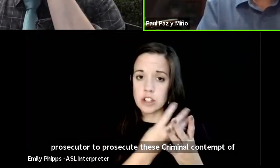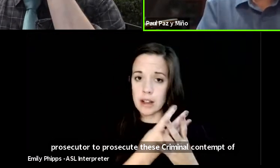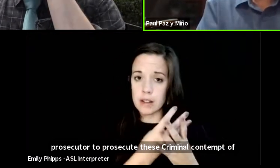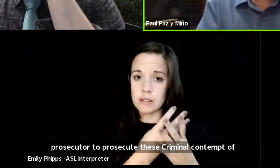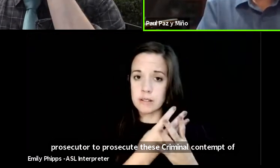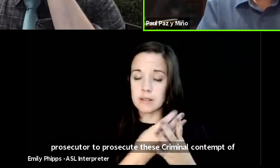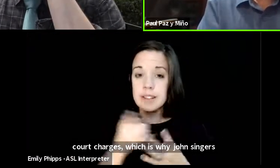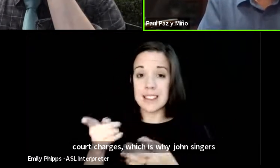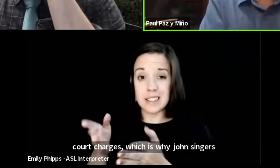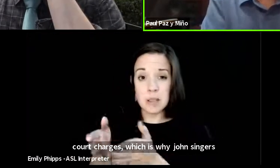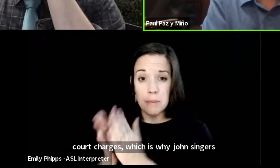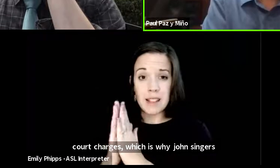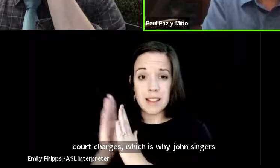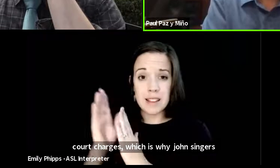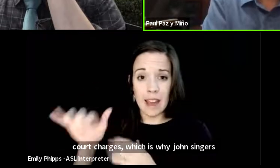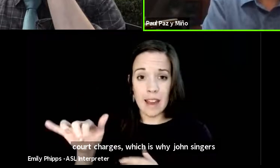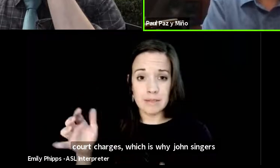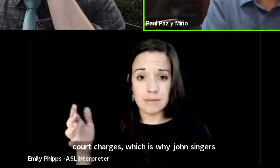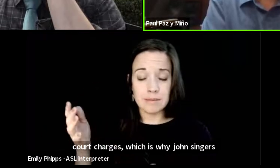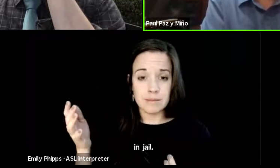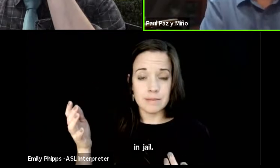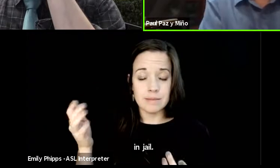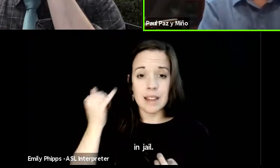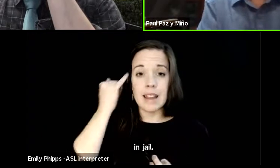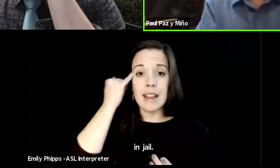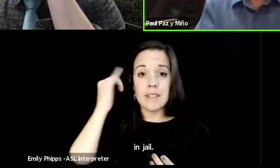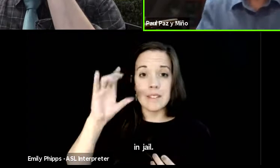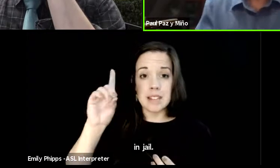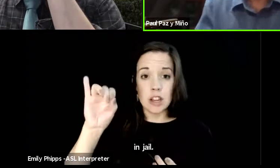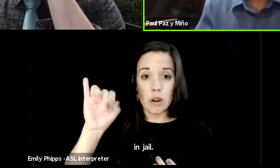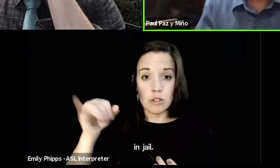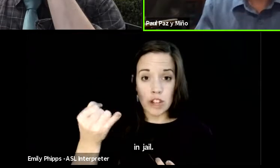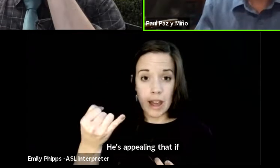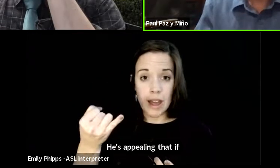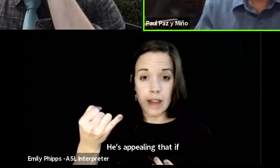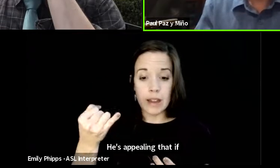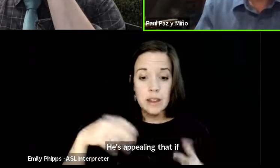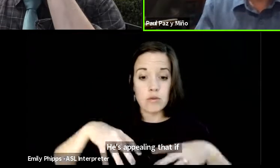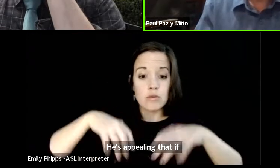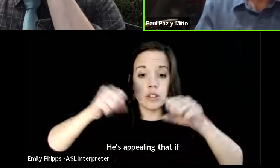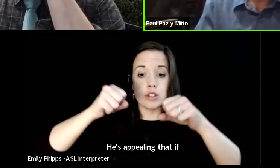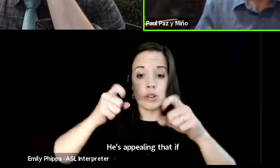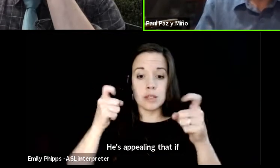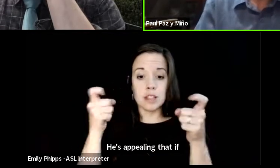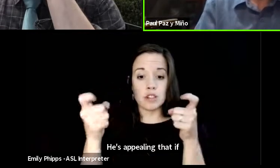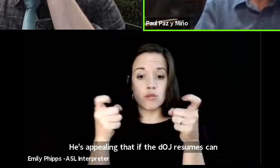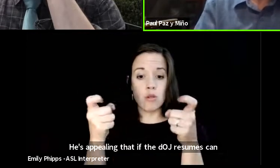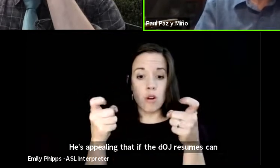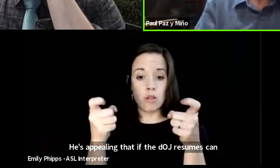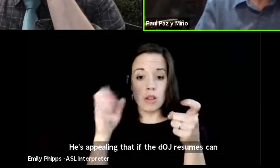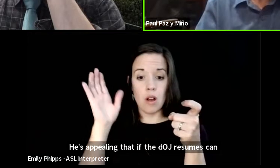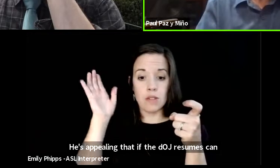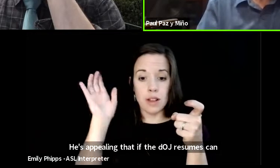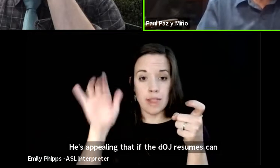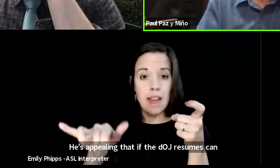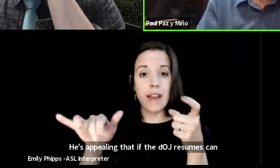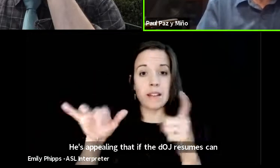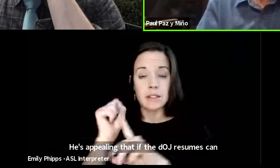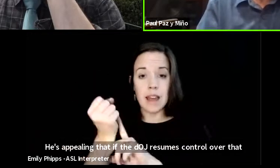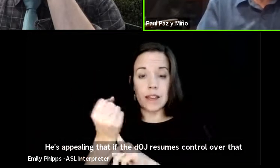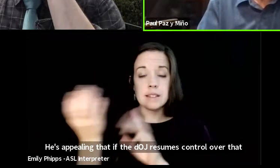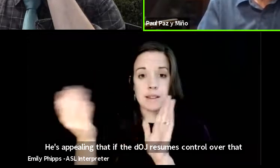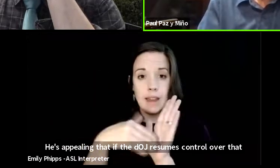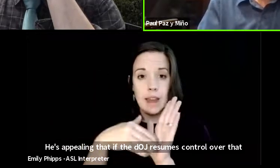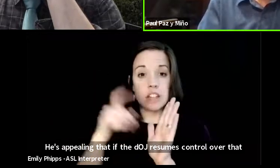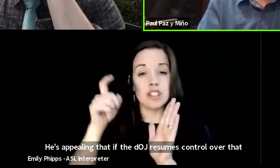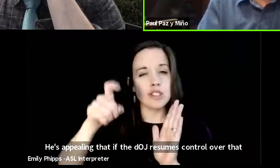appealing that if the doj resumes control over that case again which it should have in the very